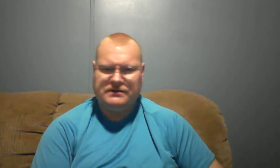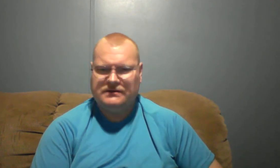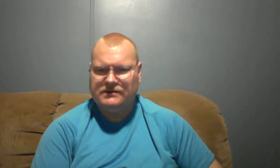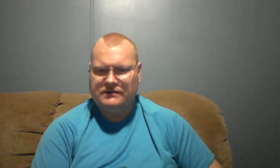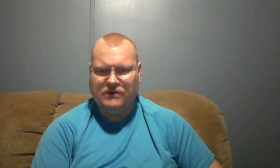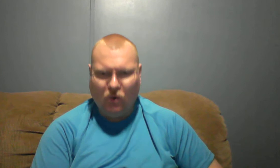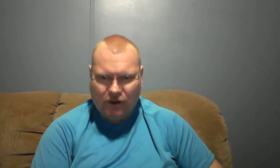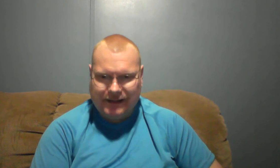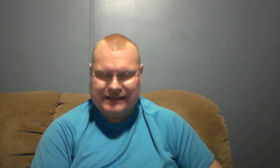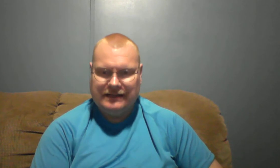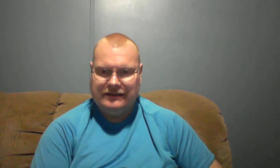torment